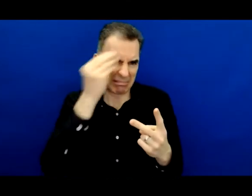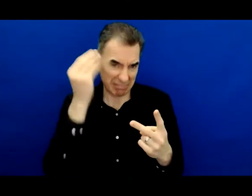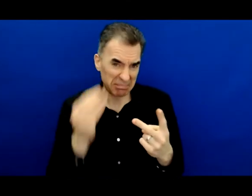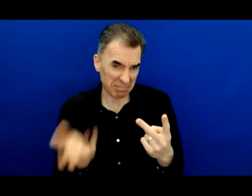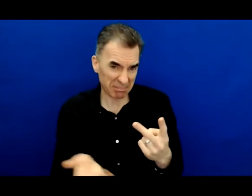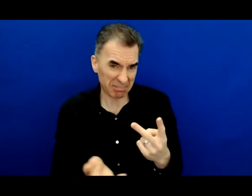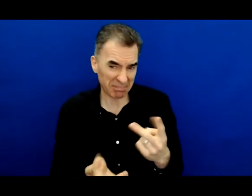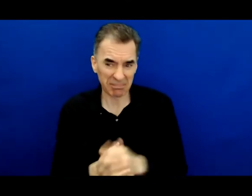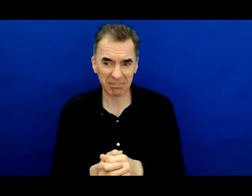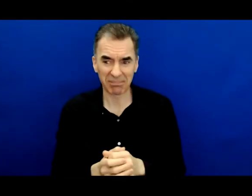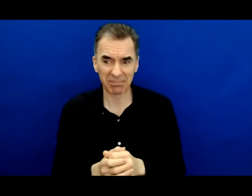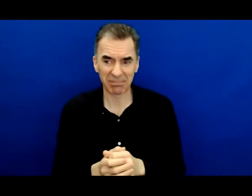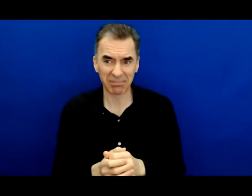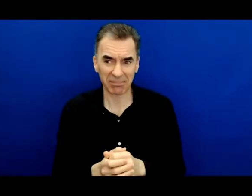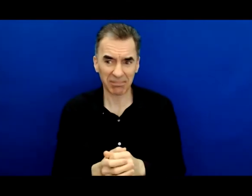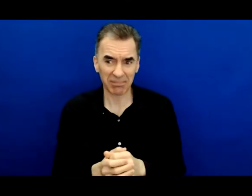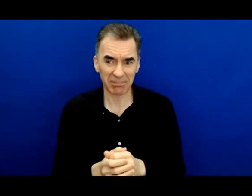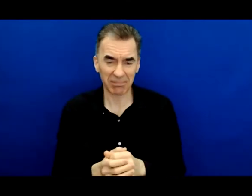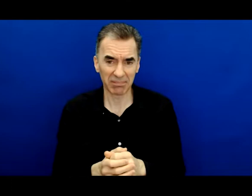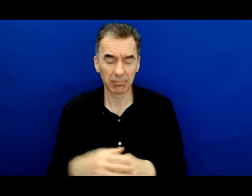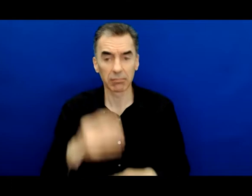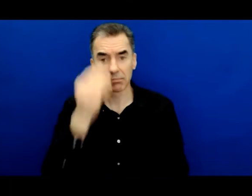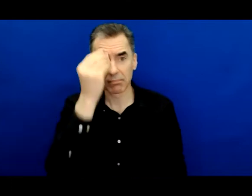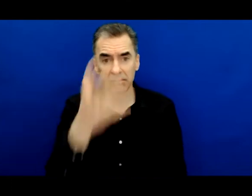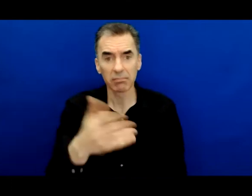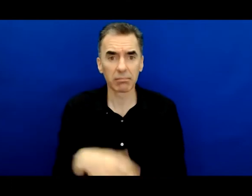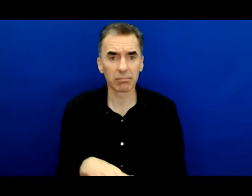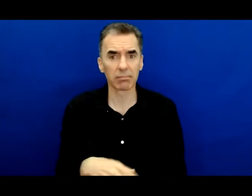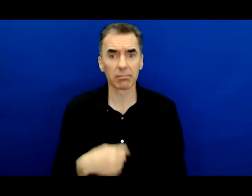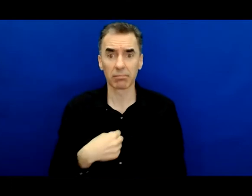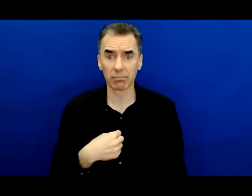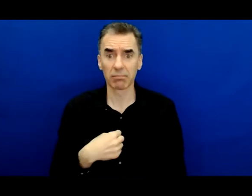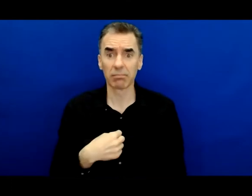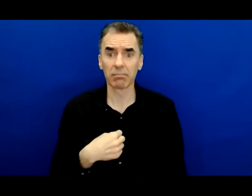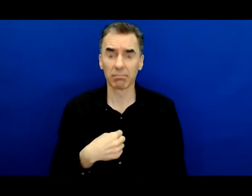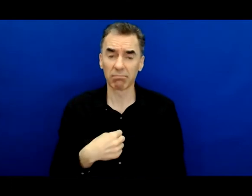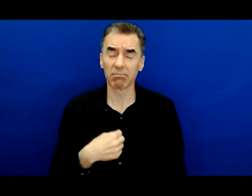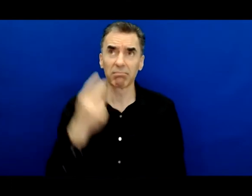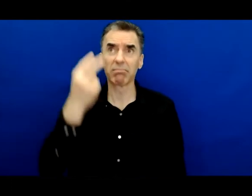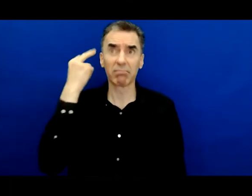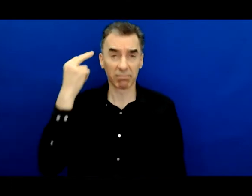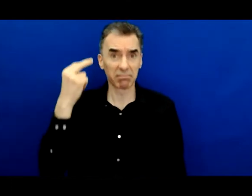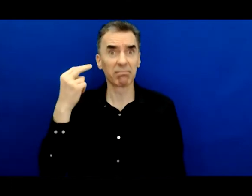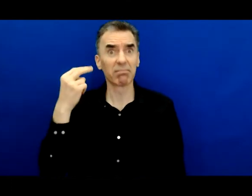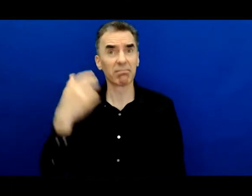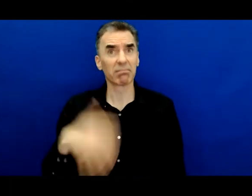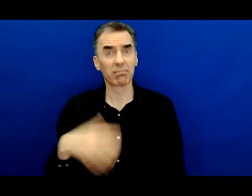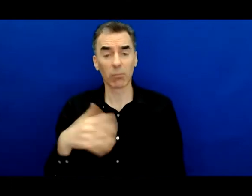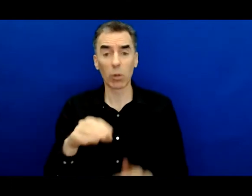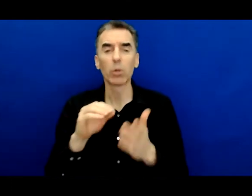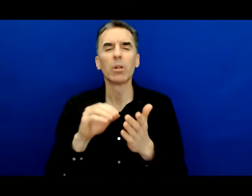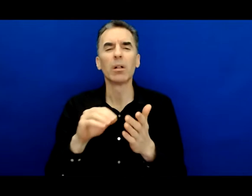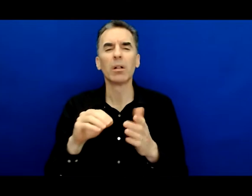And, you know, you know, I say that I've, I have been very fortunate to be a part of the student equity